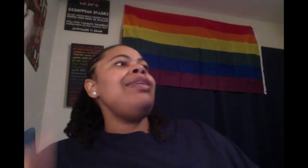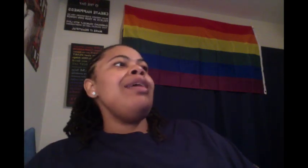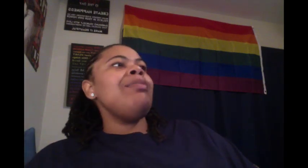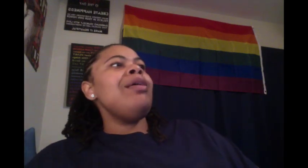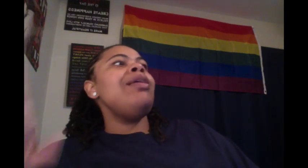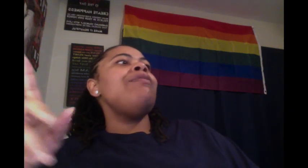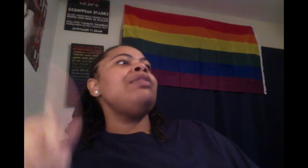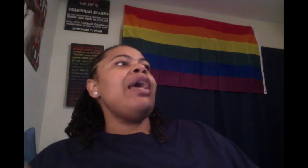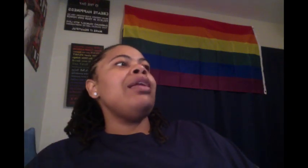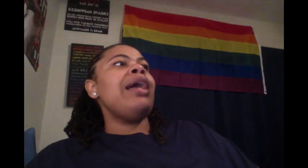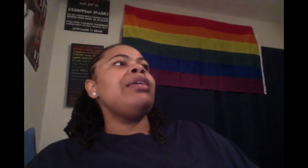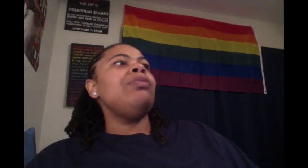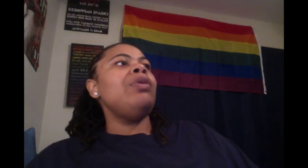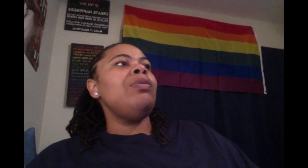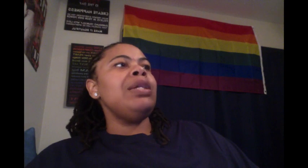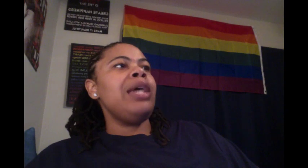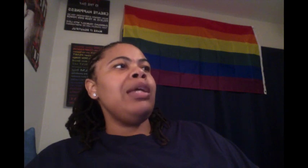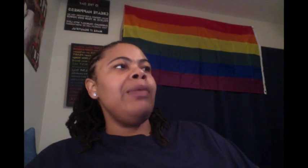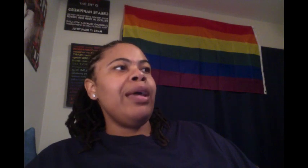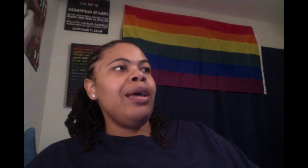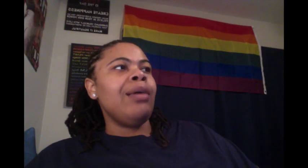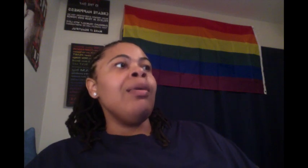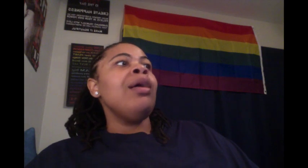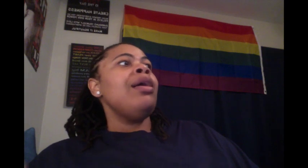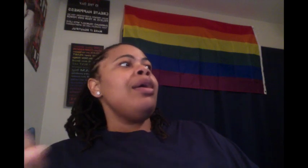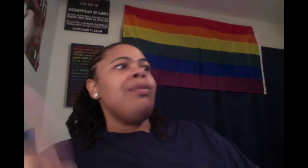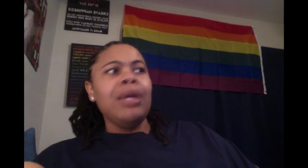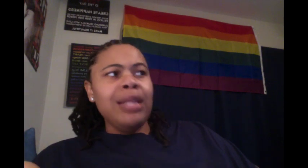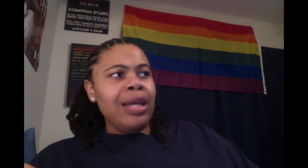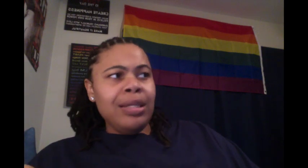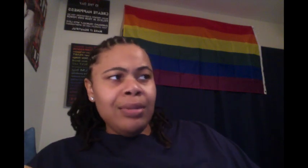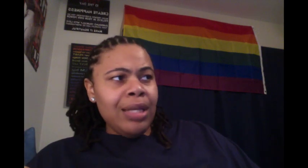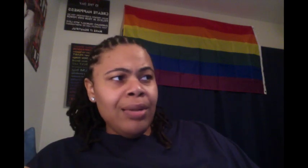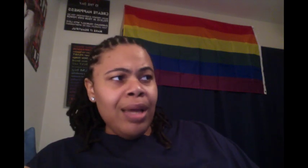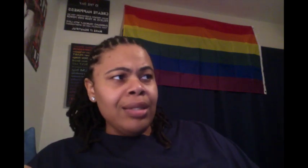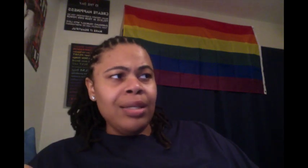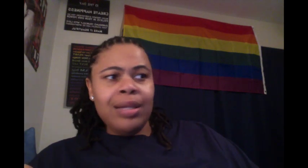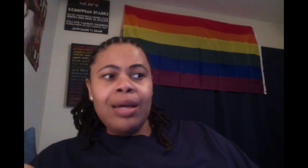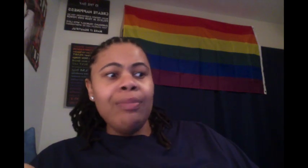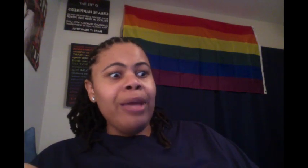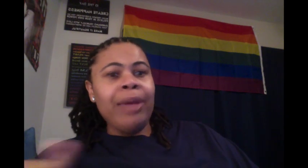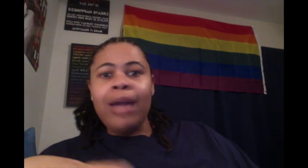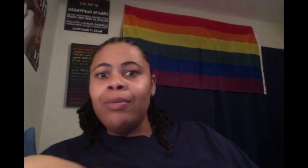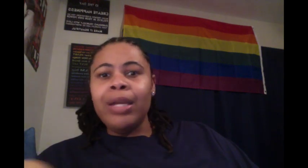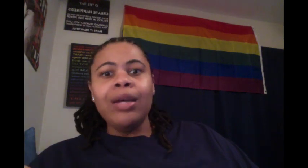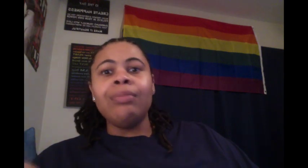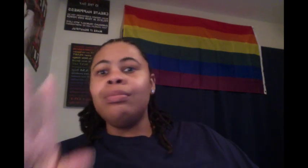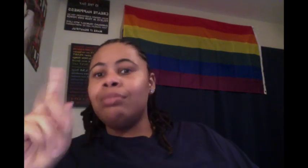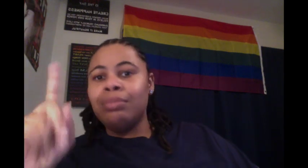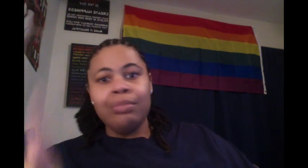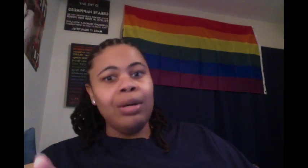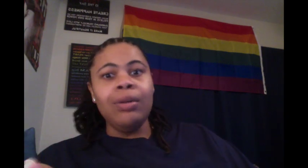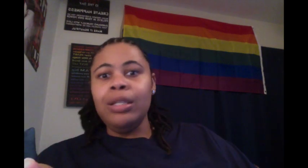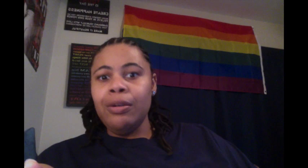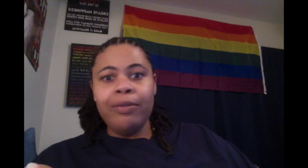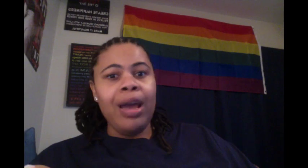damn girl, if it's eight o'clock in the morning, what time you wake up? And what time did you get dressed? Cause, um, baby, I don't wake up only on Fridays.